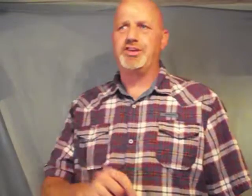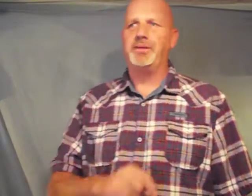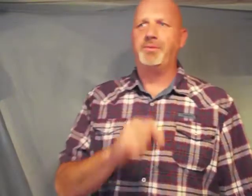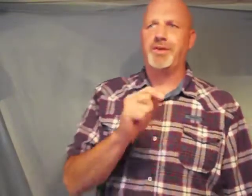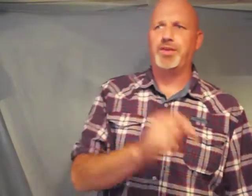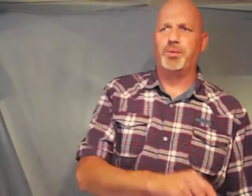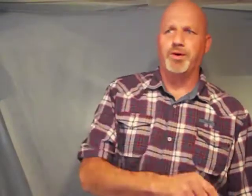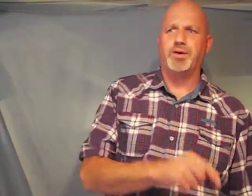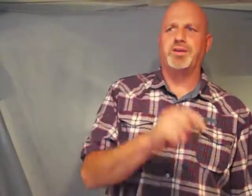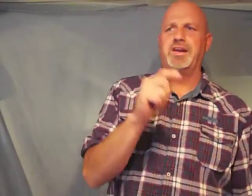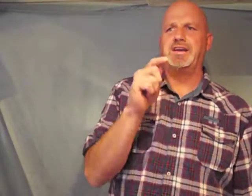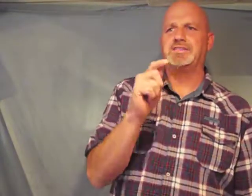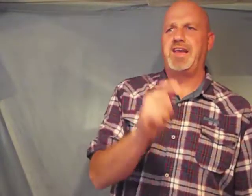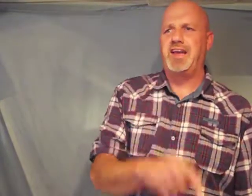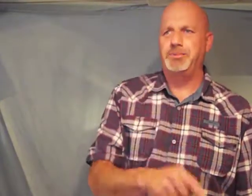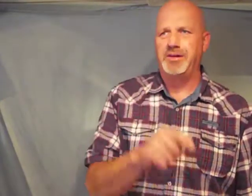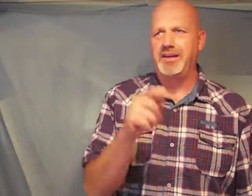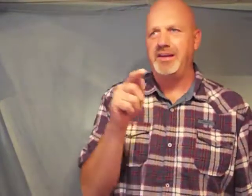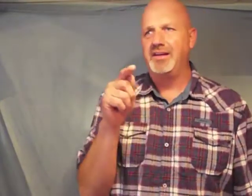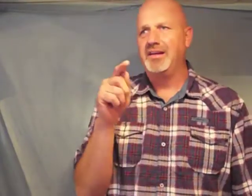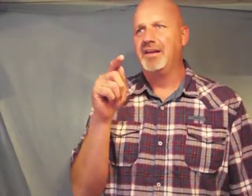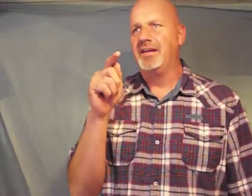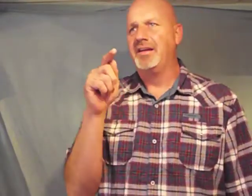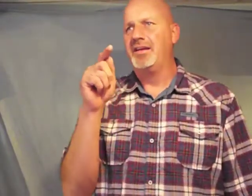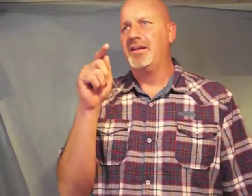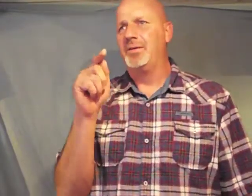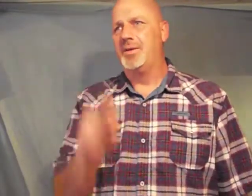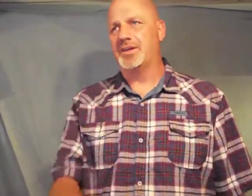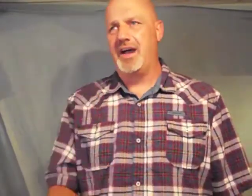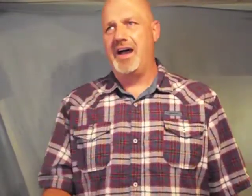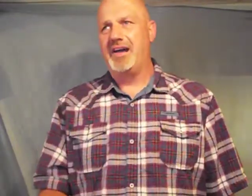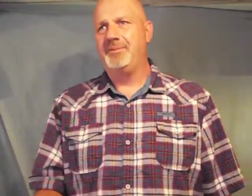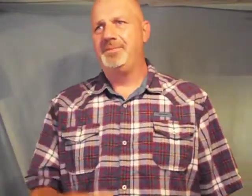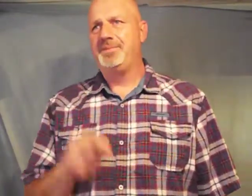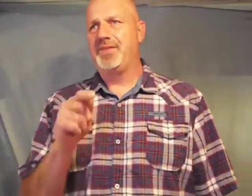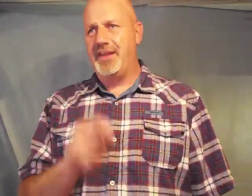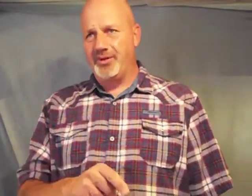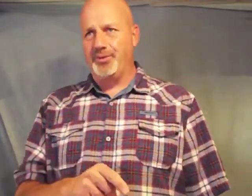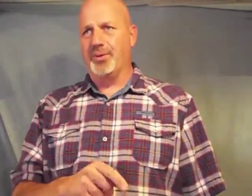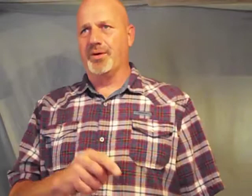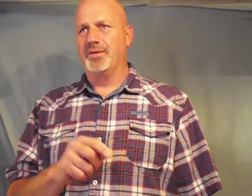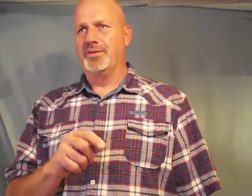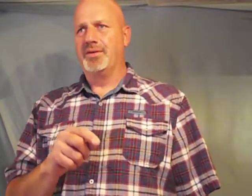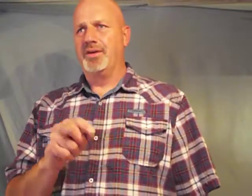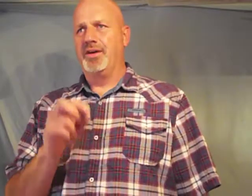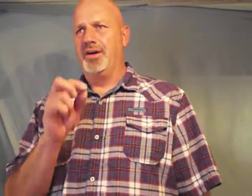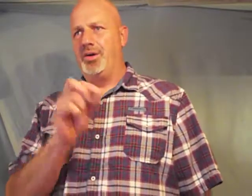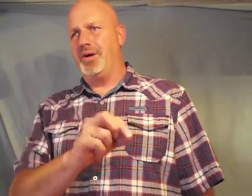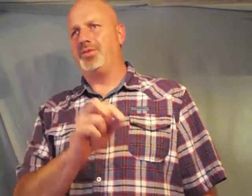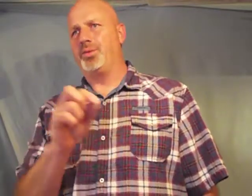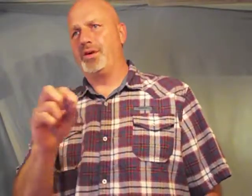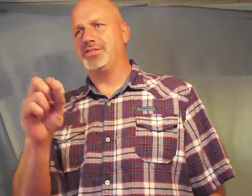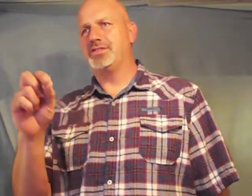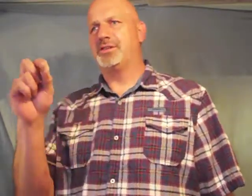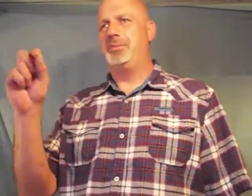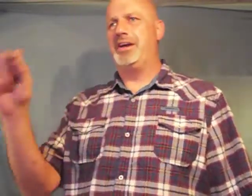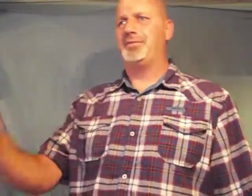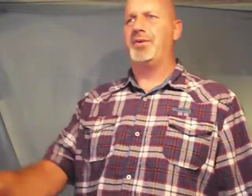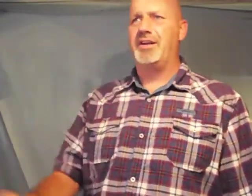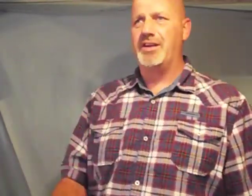with the world is enmity with God therefore whoever wishes to be a friend of